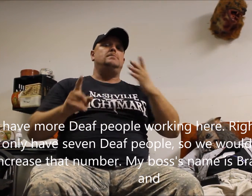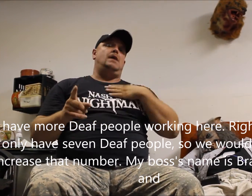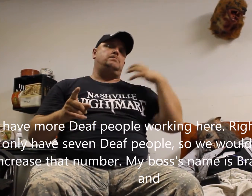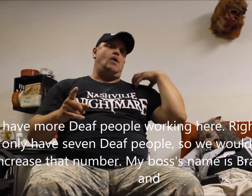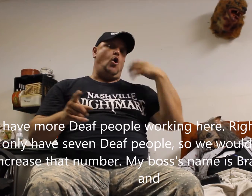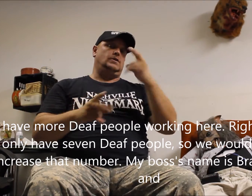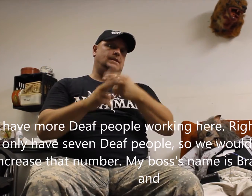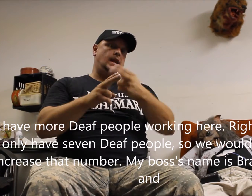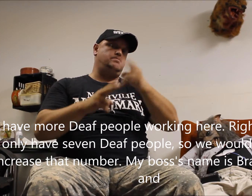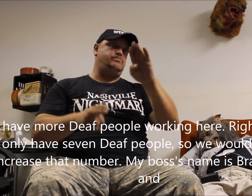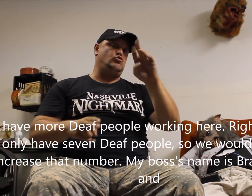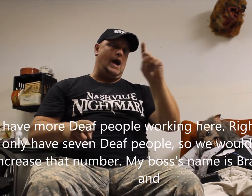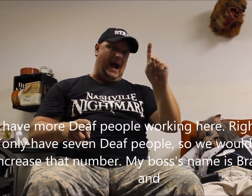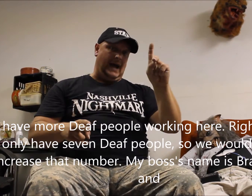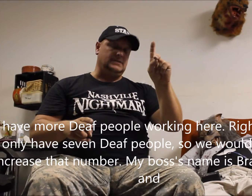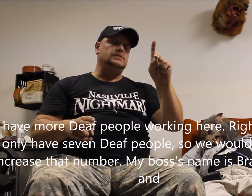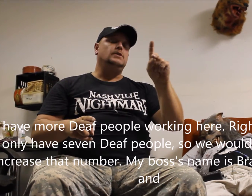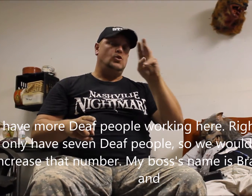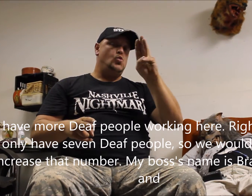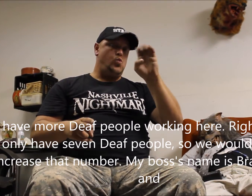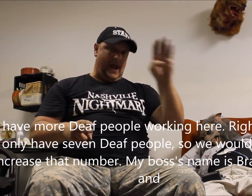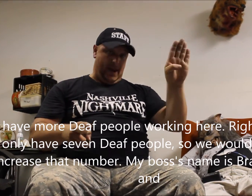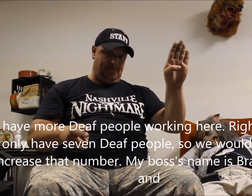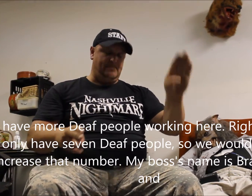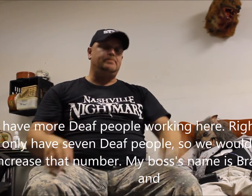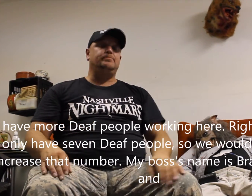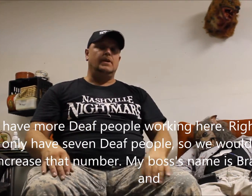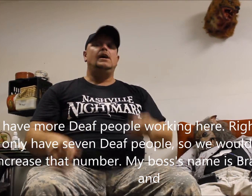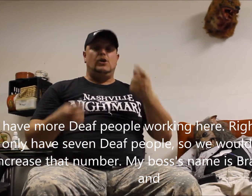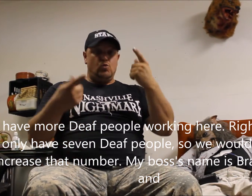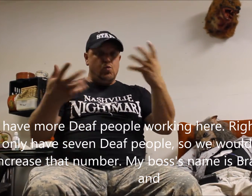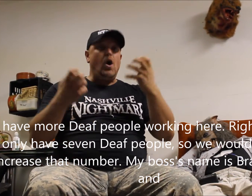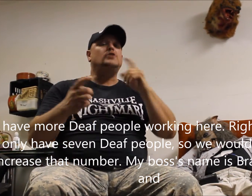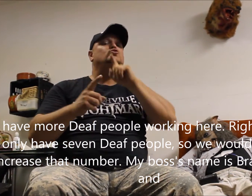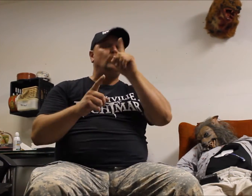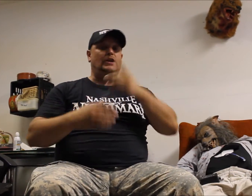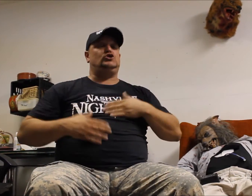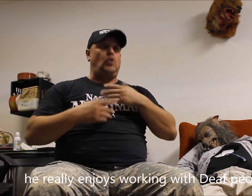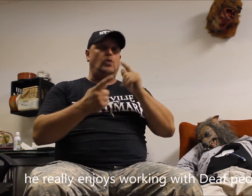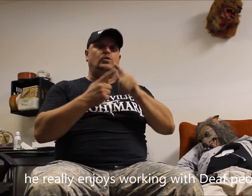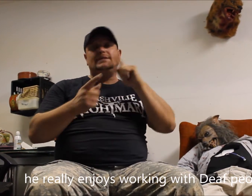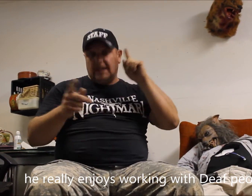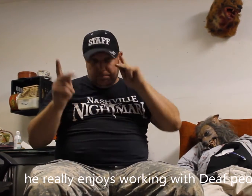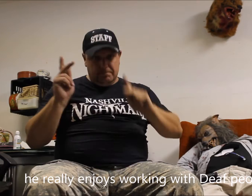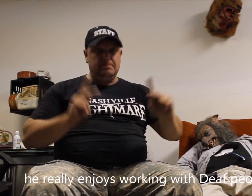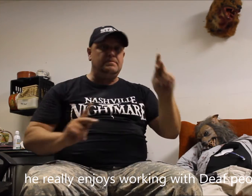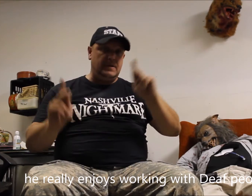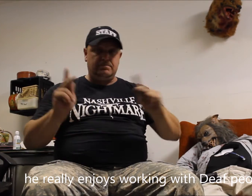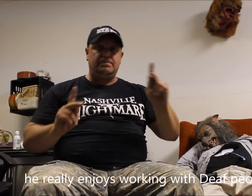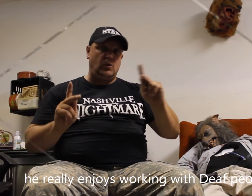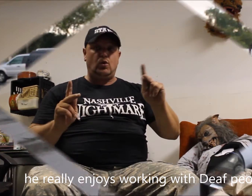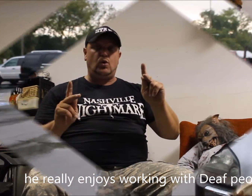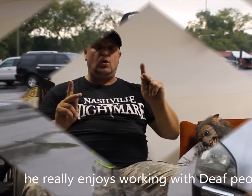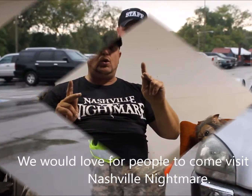we would love to increase that number. My boss's name is Brad Webb, and he really enjoys working with deaf people.